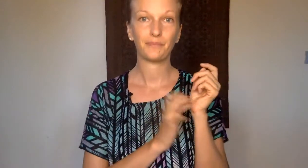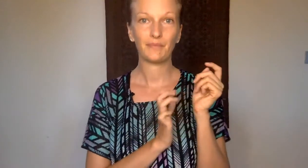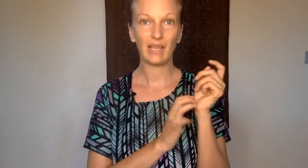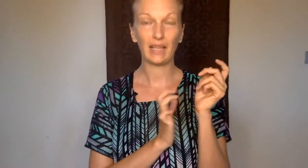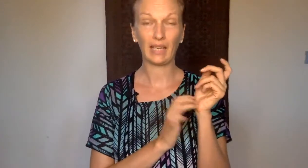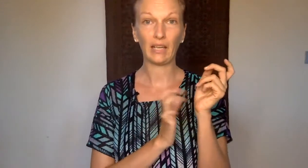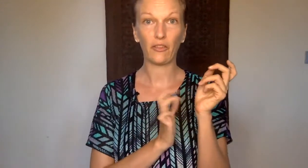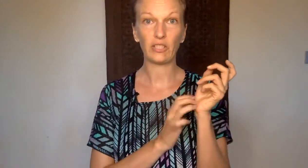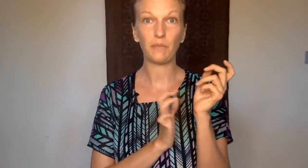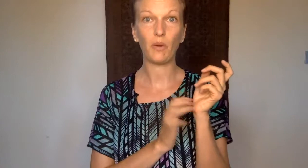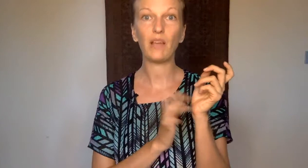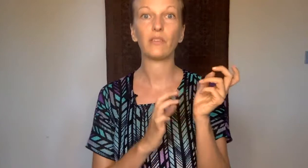Taking another deep breath.